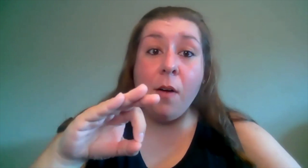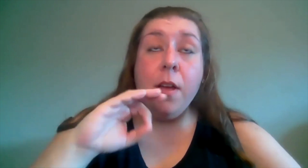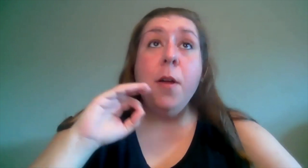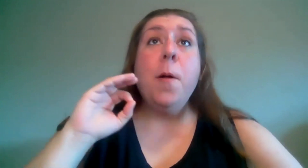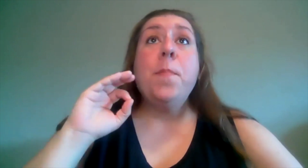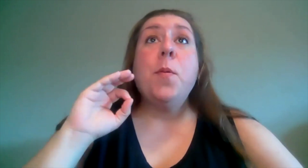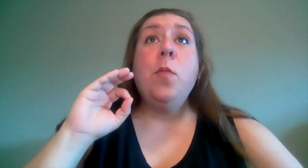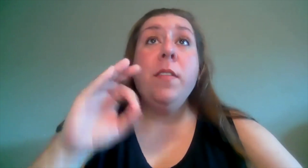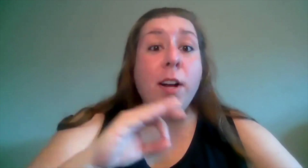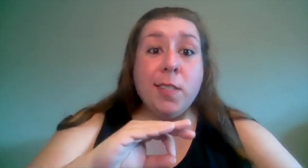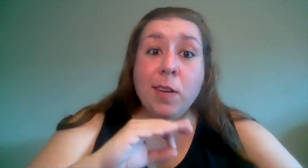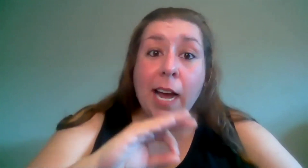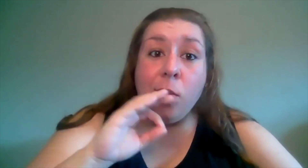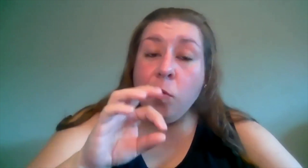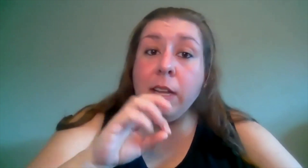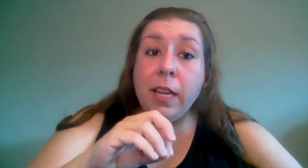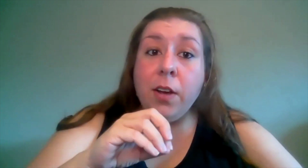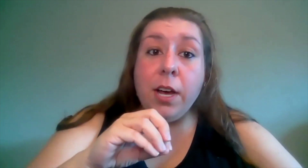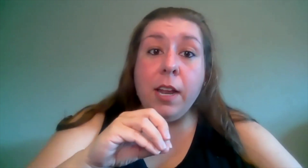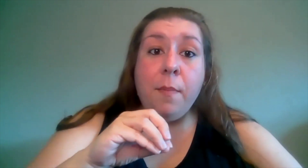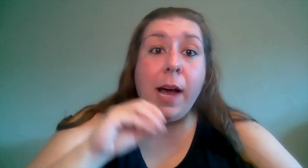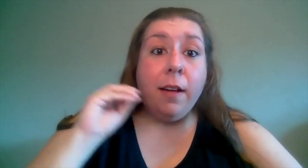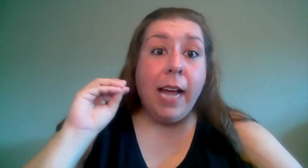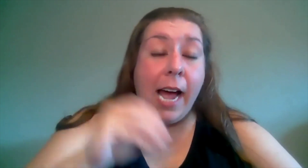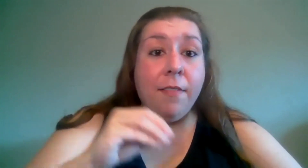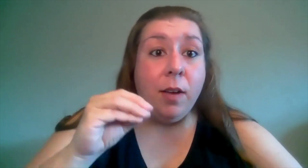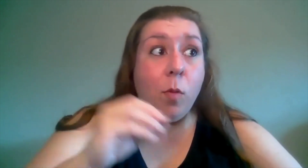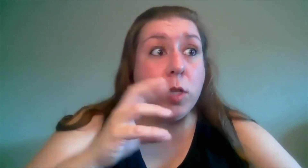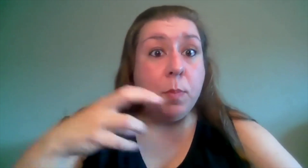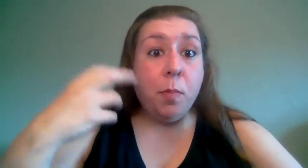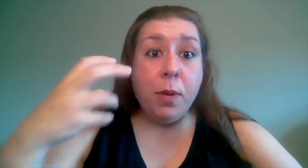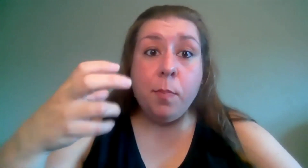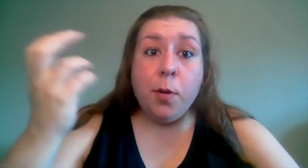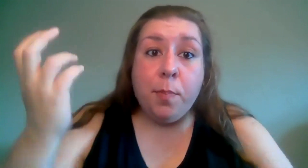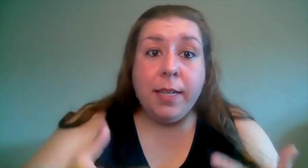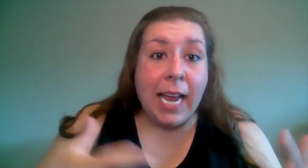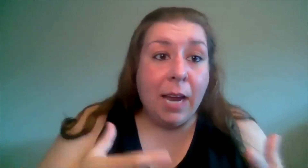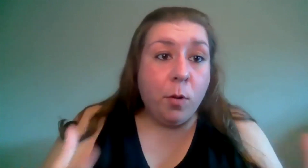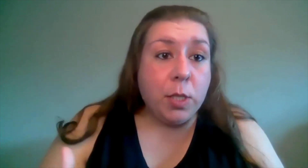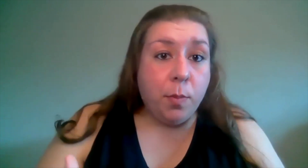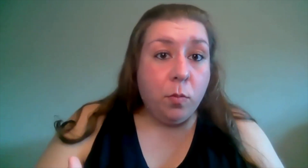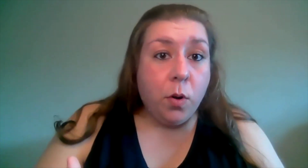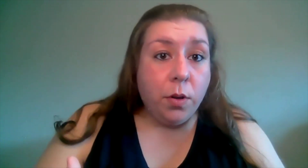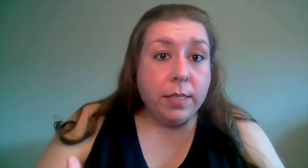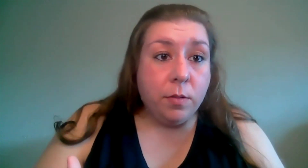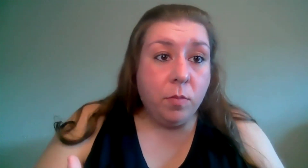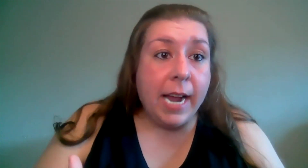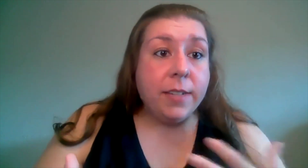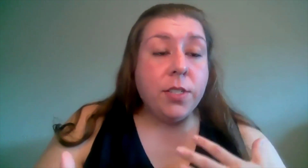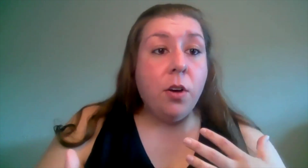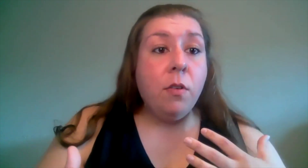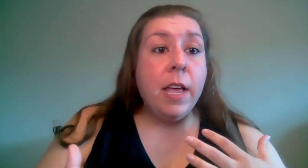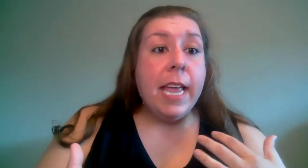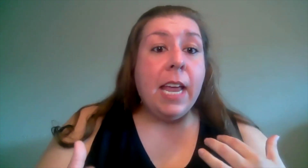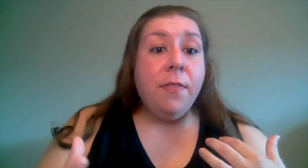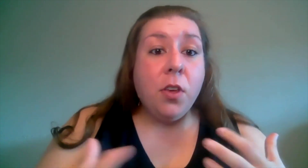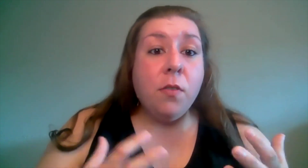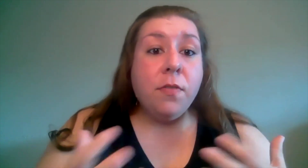we've also gotten really good about having multiple people play multiple roles right so if you've